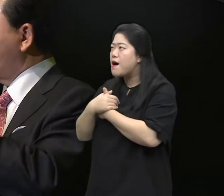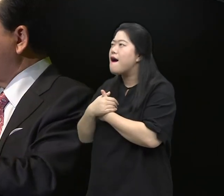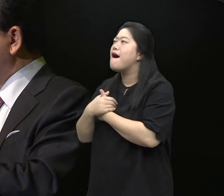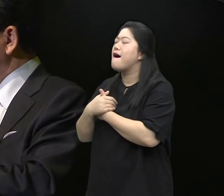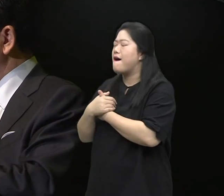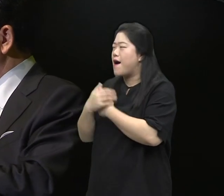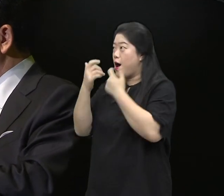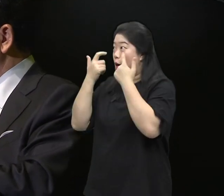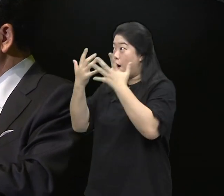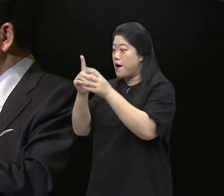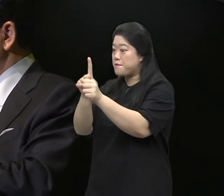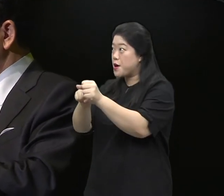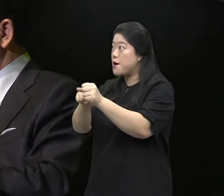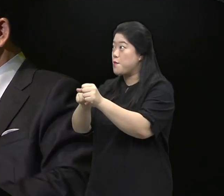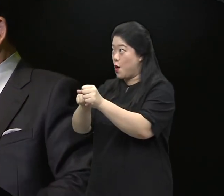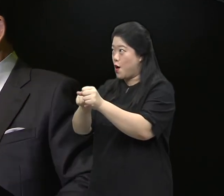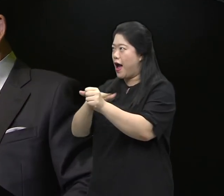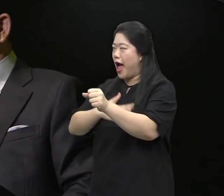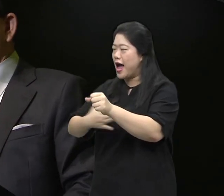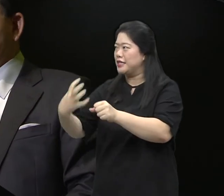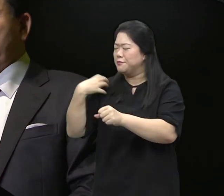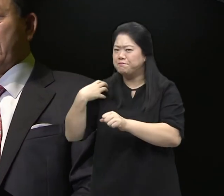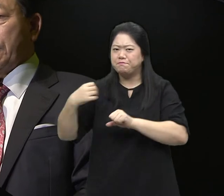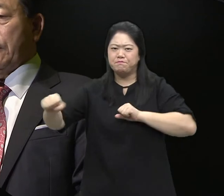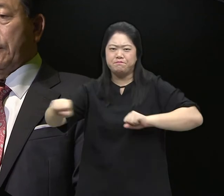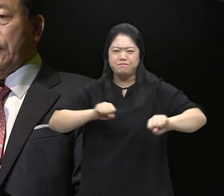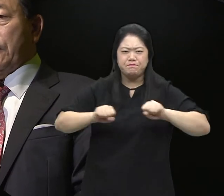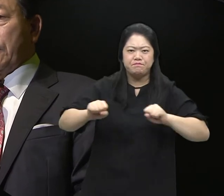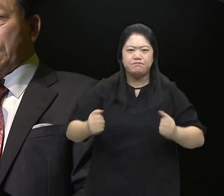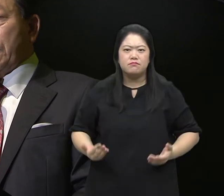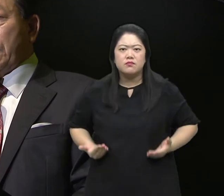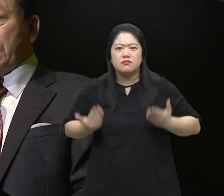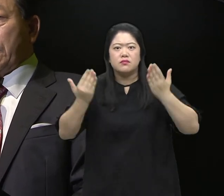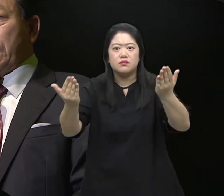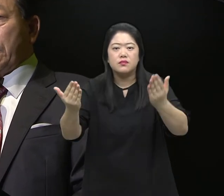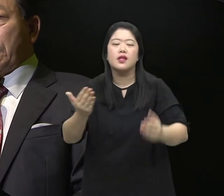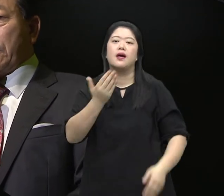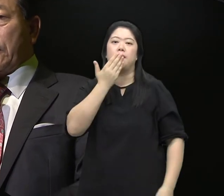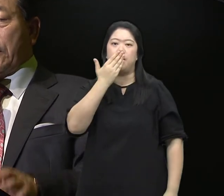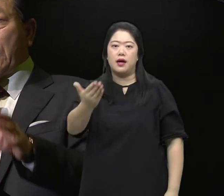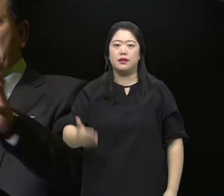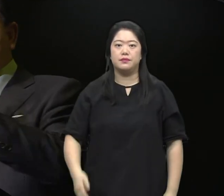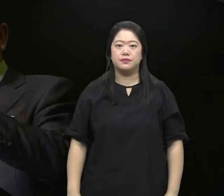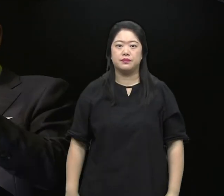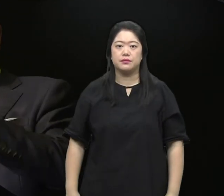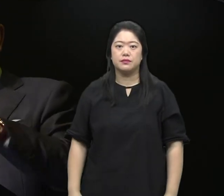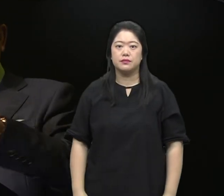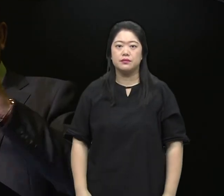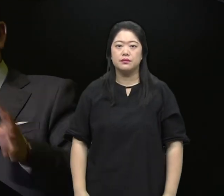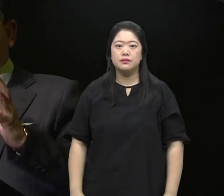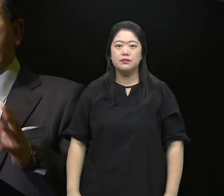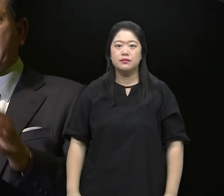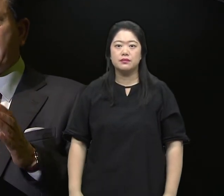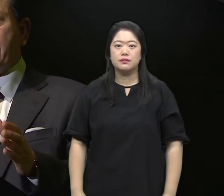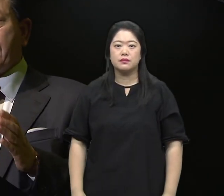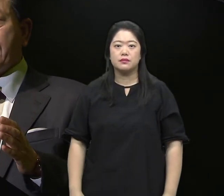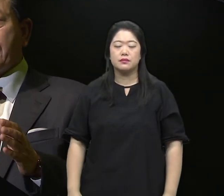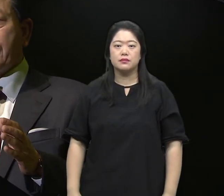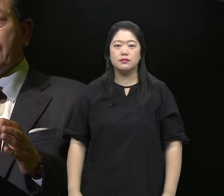Only then will you be able to realize What's the absolute goal, absolute mission, and absolute devotion Before we bring